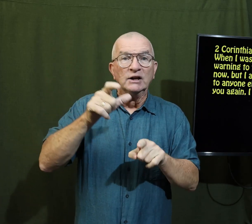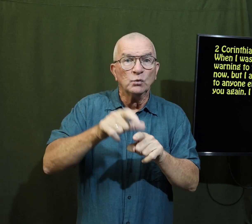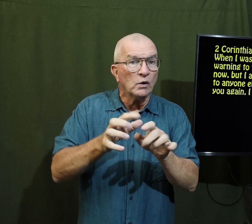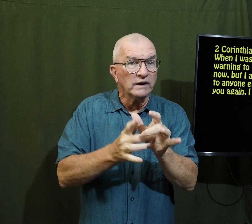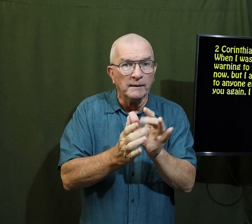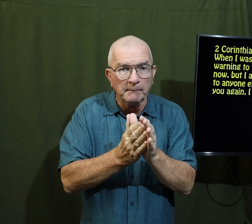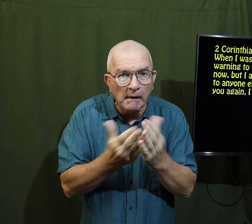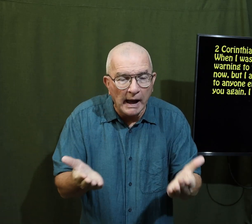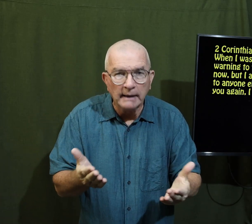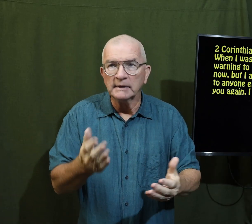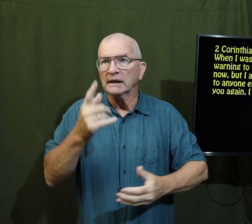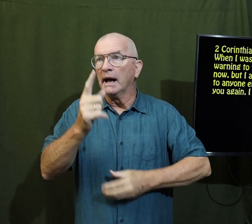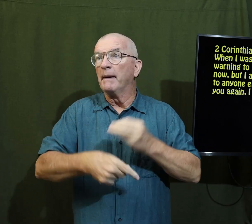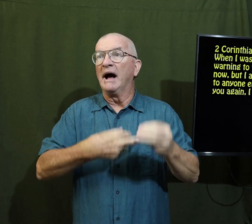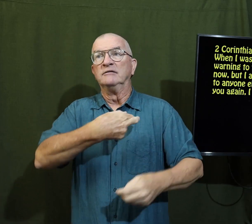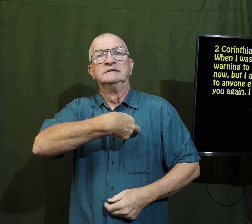about God's word word the Bible